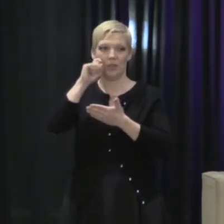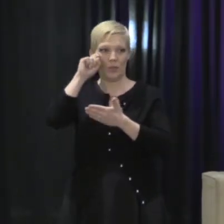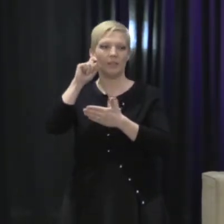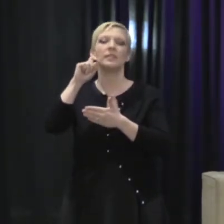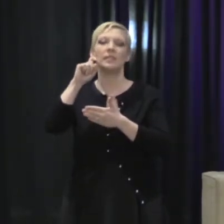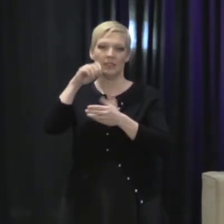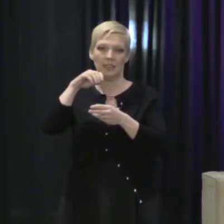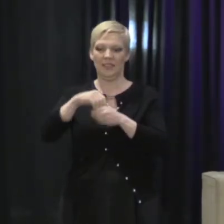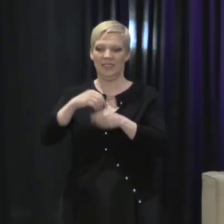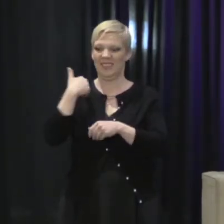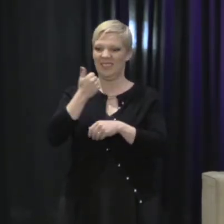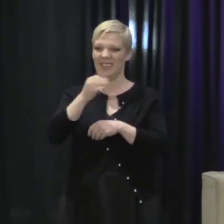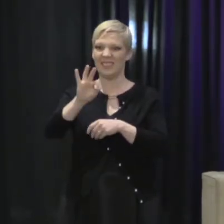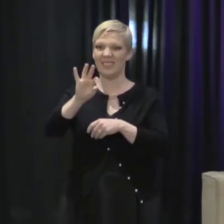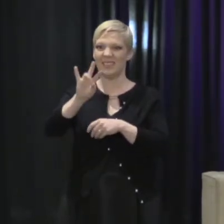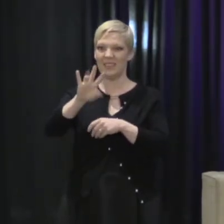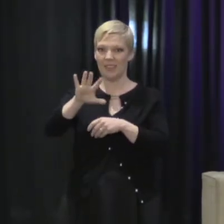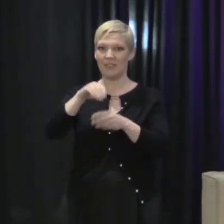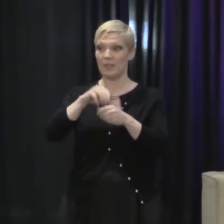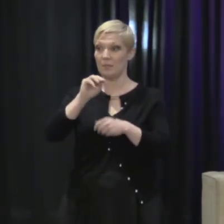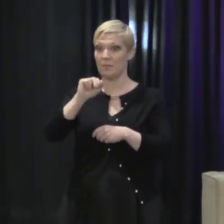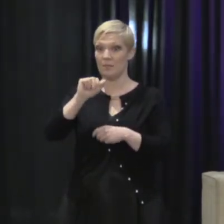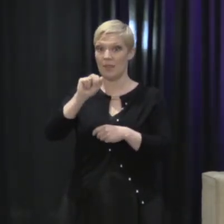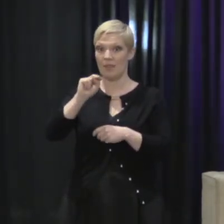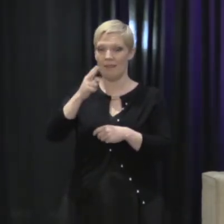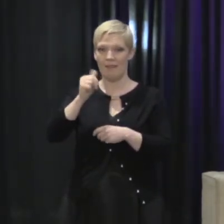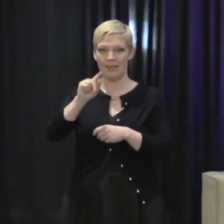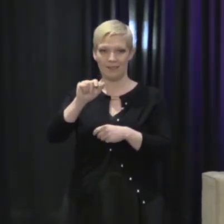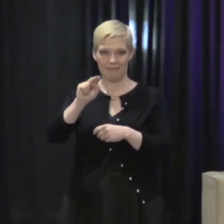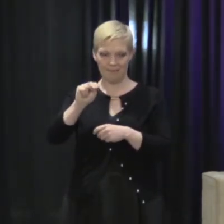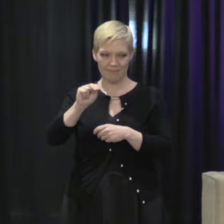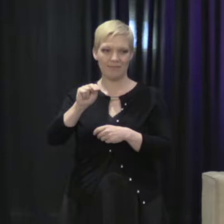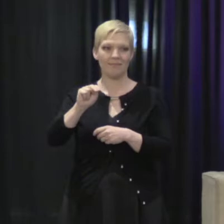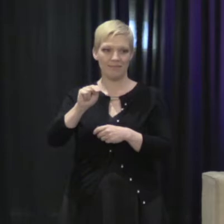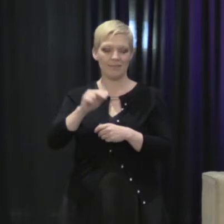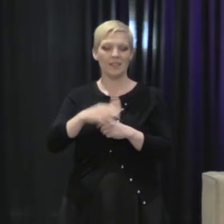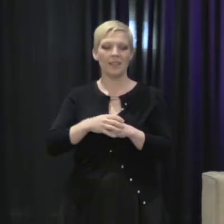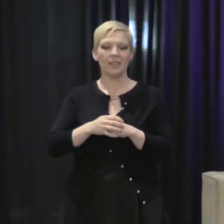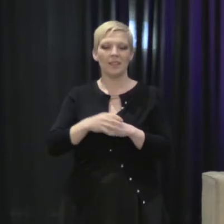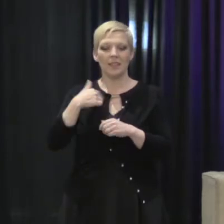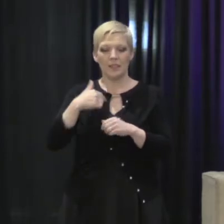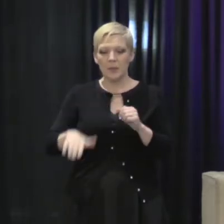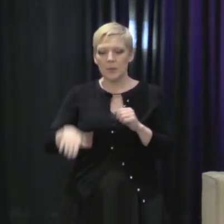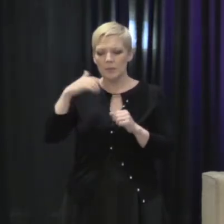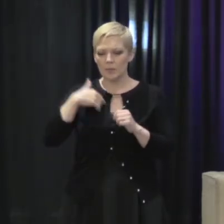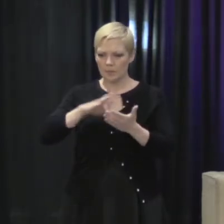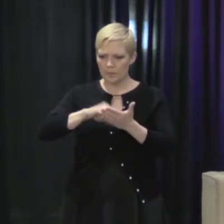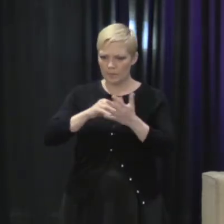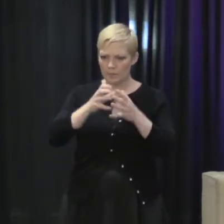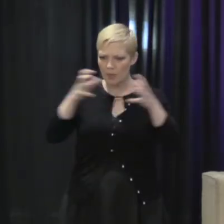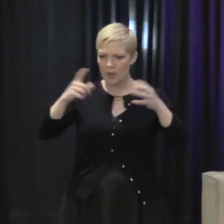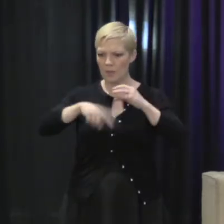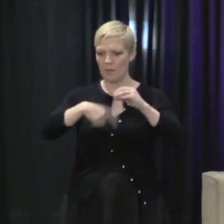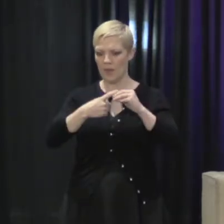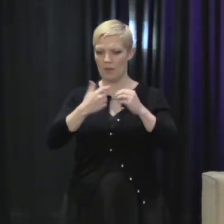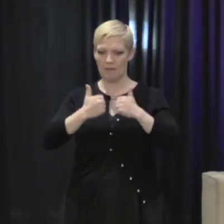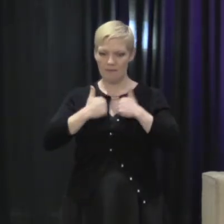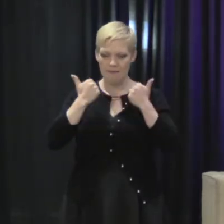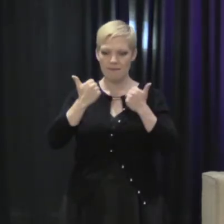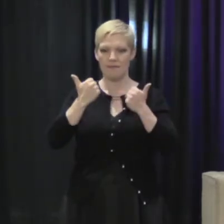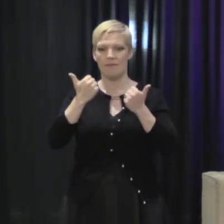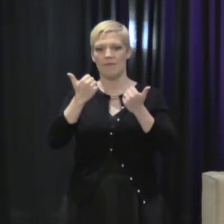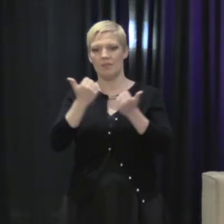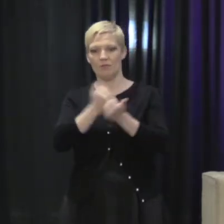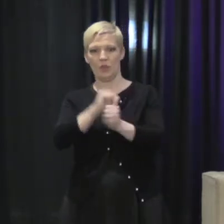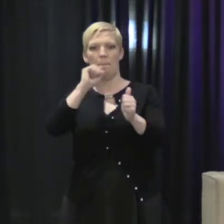That was in 1975. And so growing up, I learned a tremendous amount about life and love and freedom from my Uncle